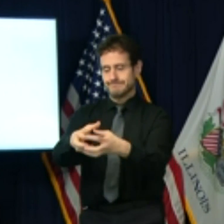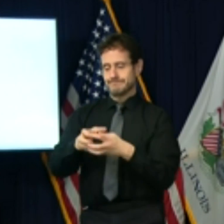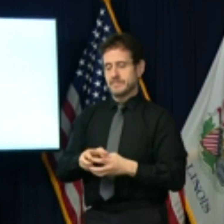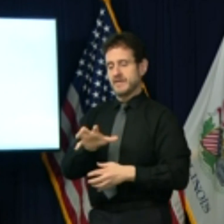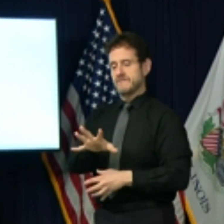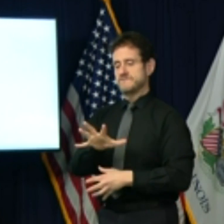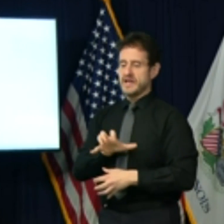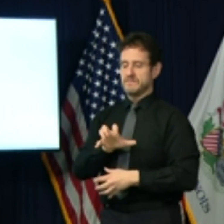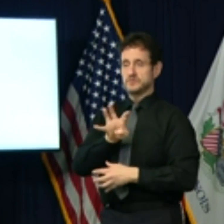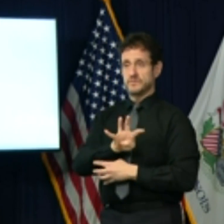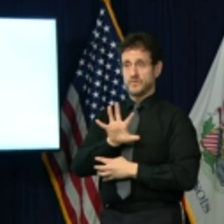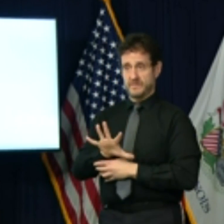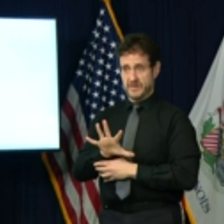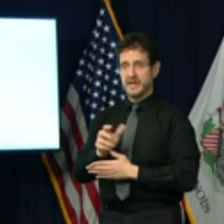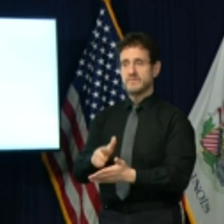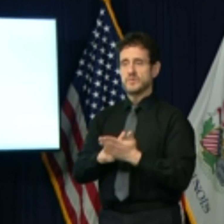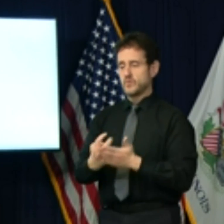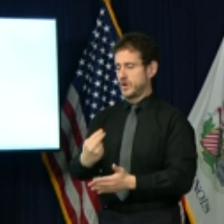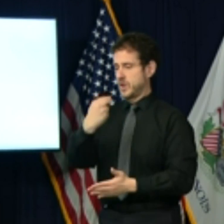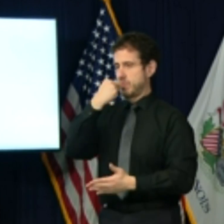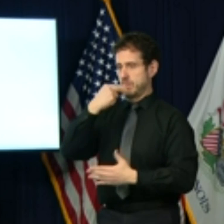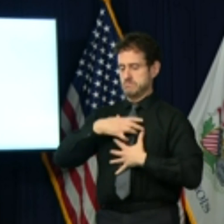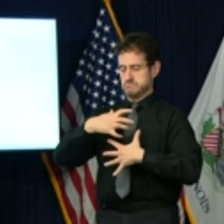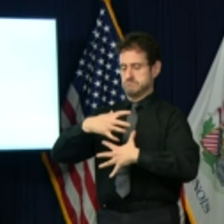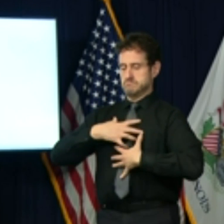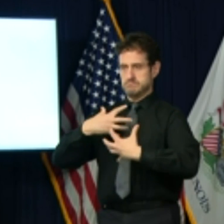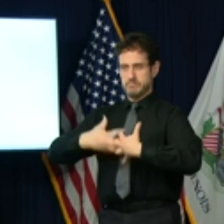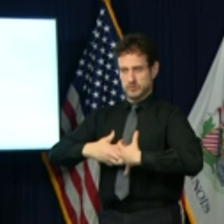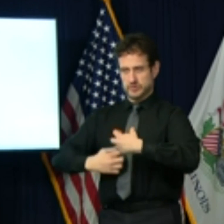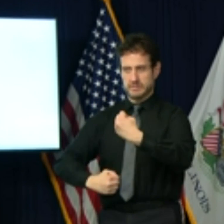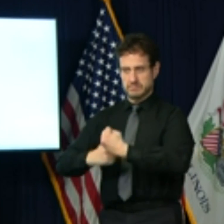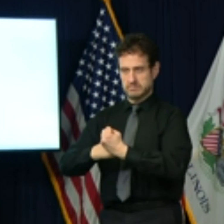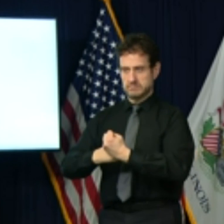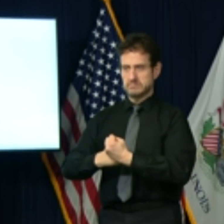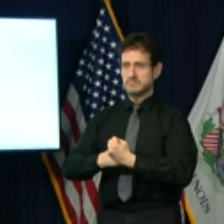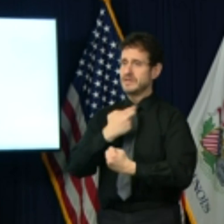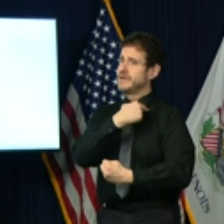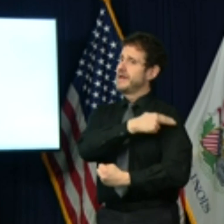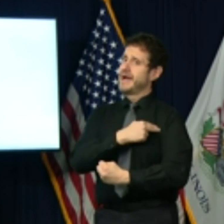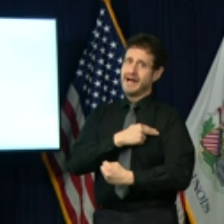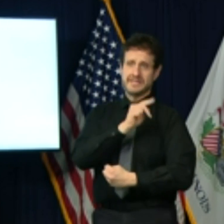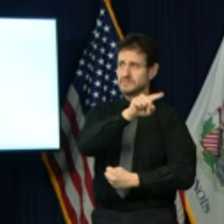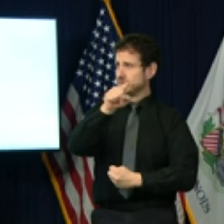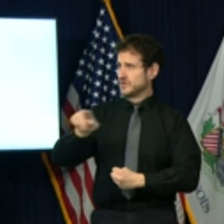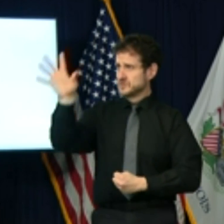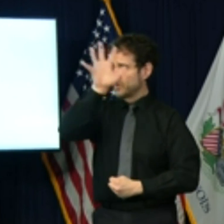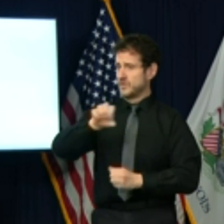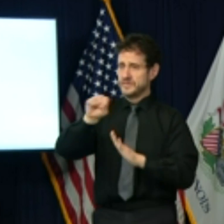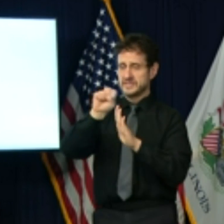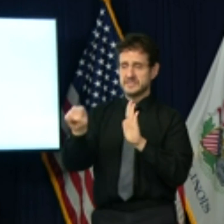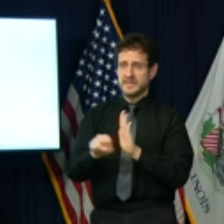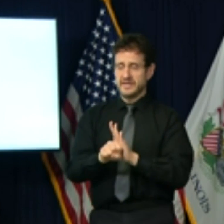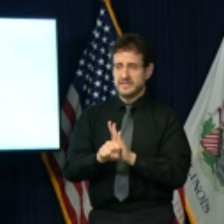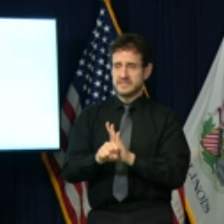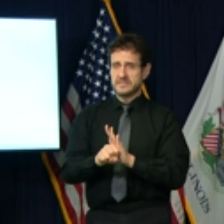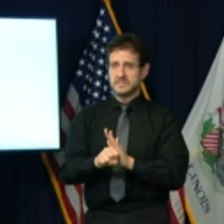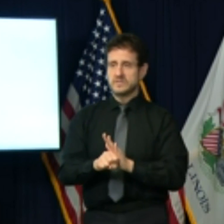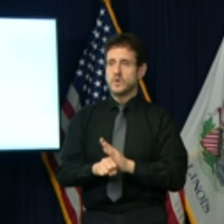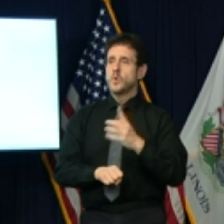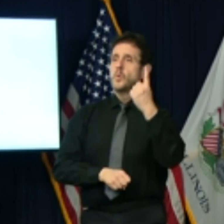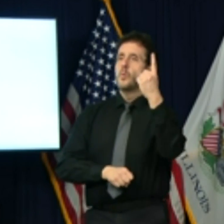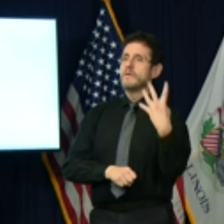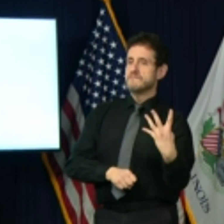patients were on ventilators. In hospitals throughout the state, one out of every four patients